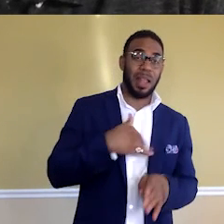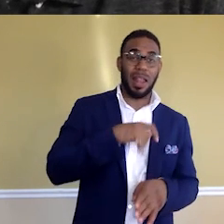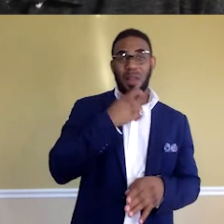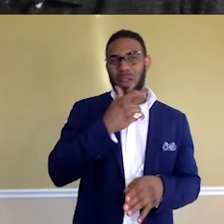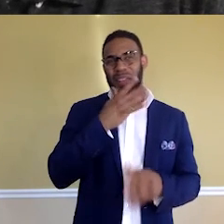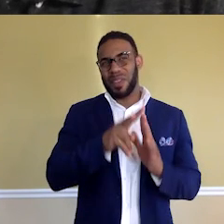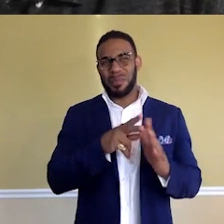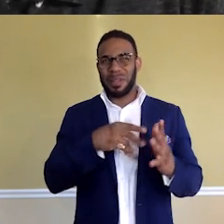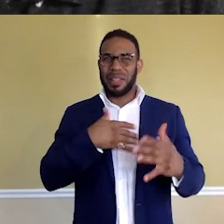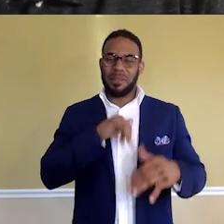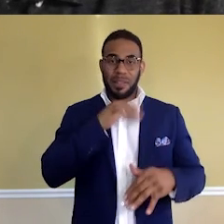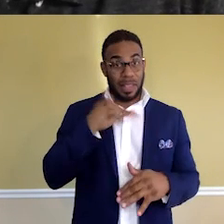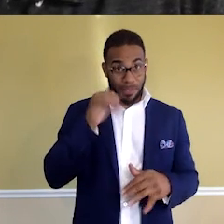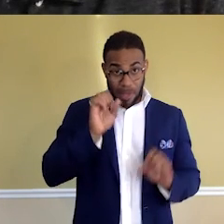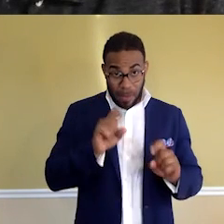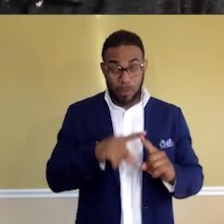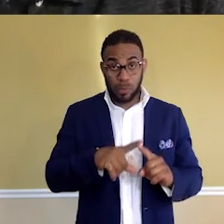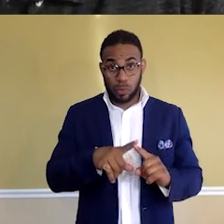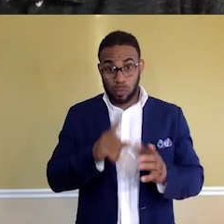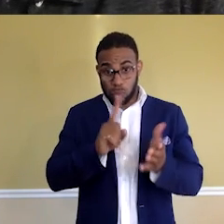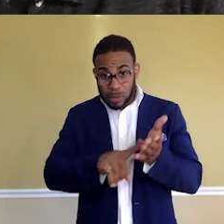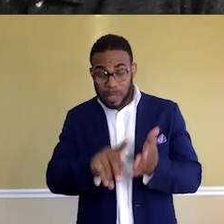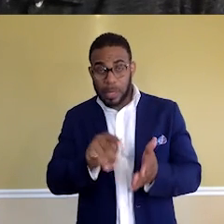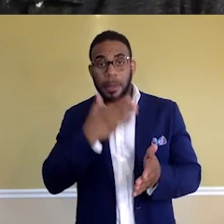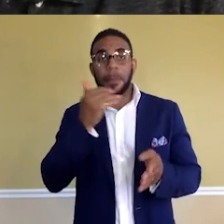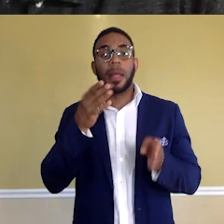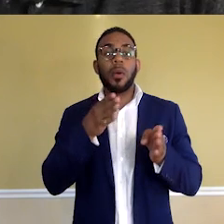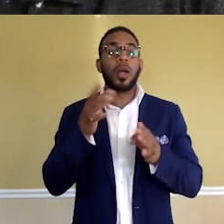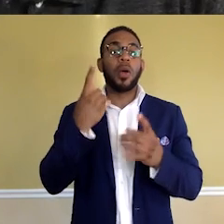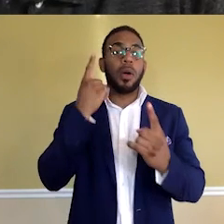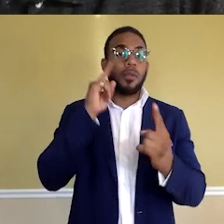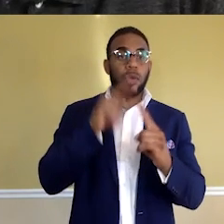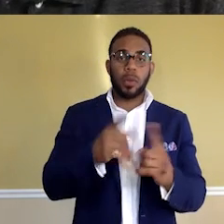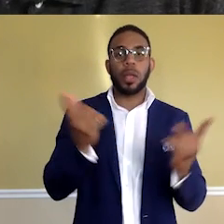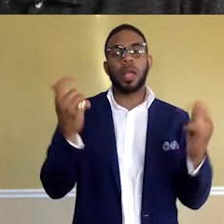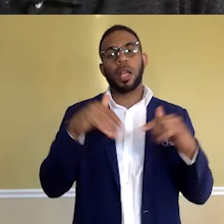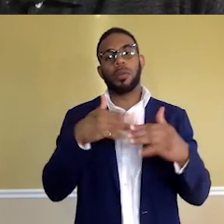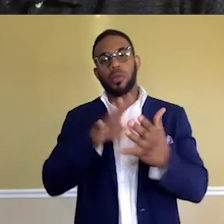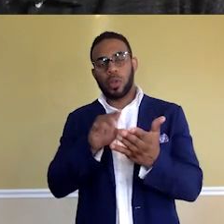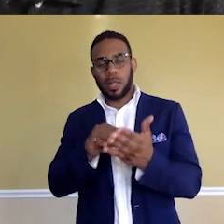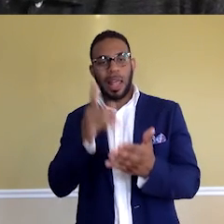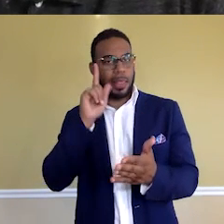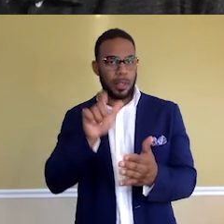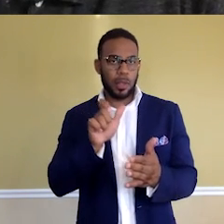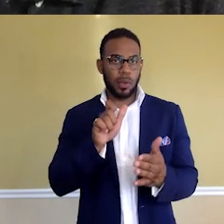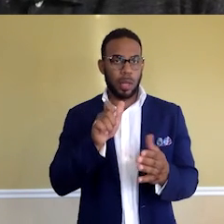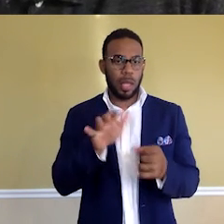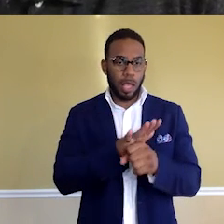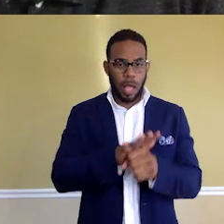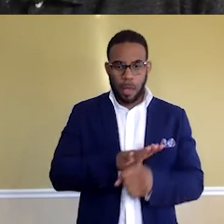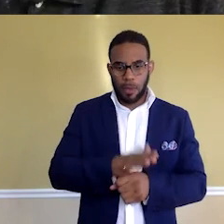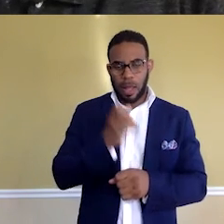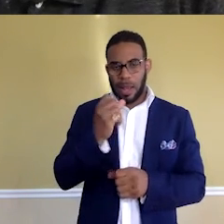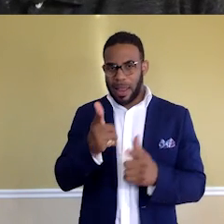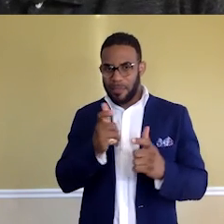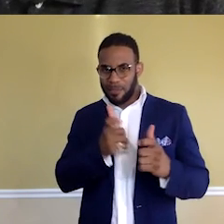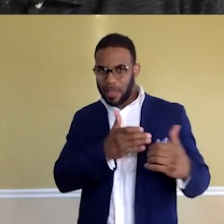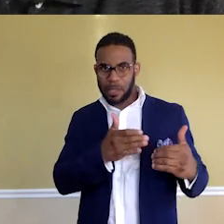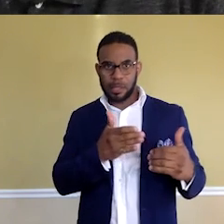So if you're able to actually check out the best model that works for you when it comes to learning, I think you'll be able to cover a lot of ground faster, saves you time